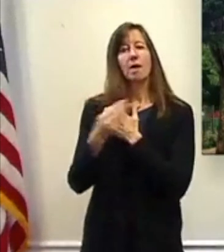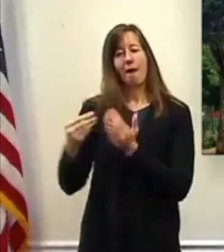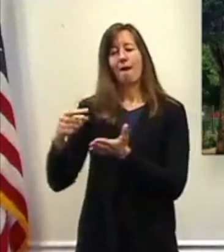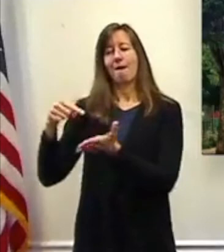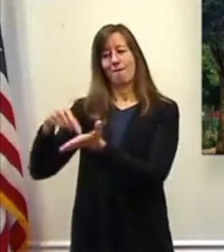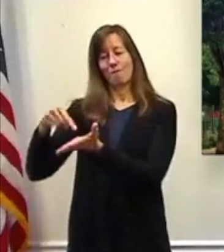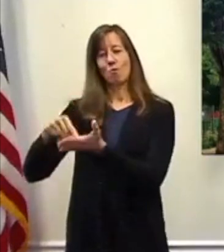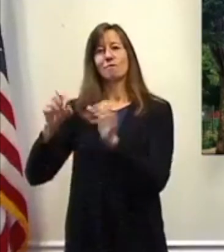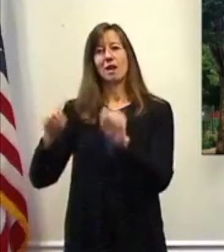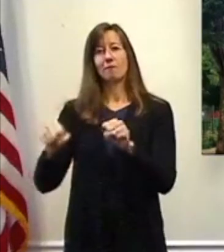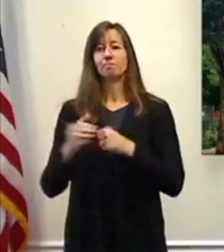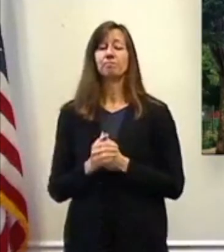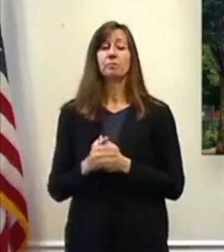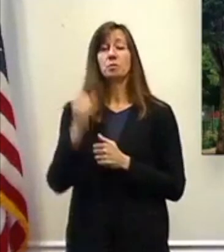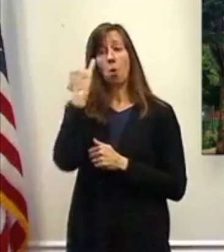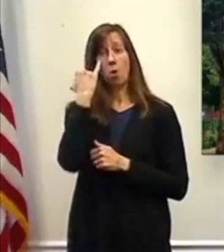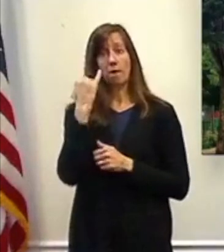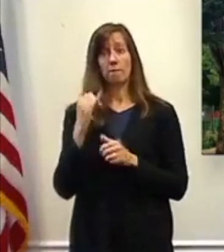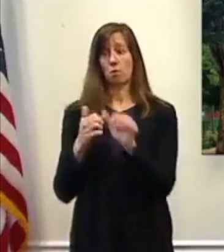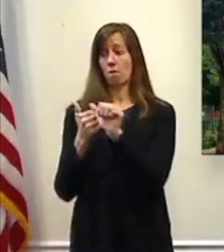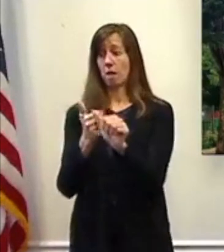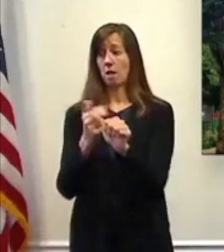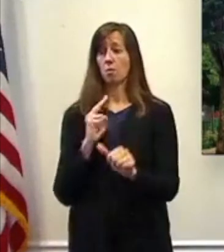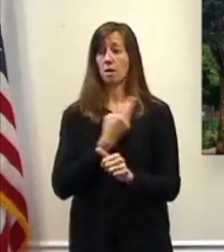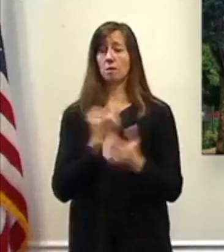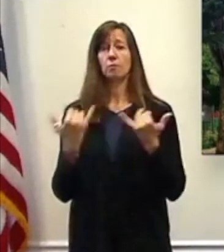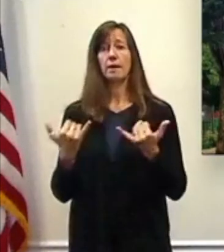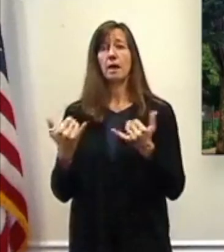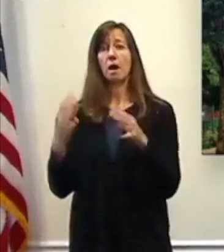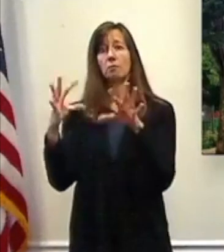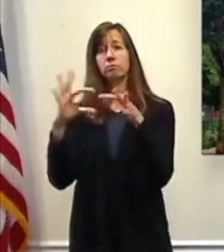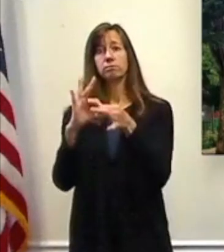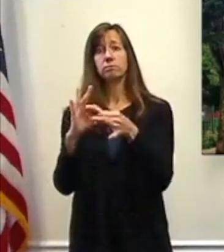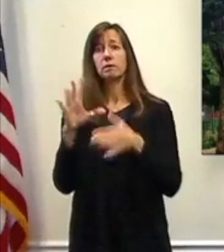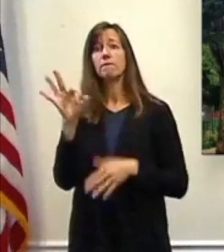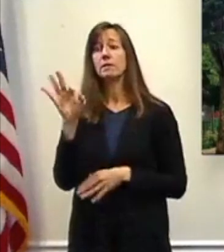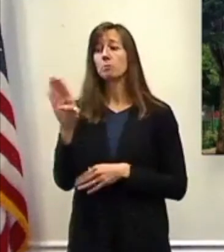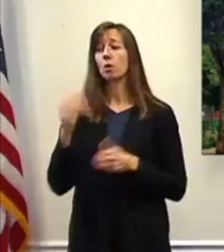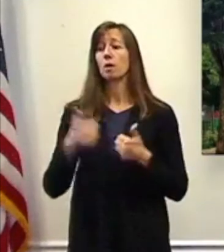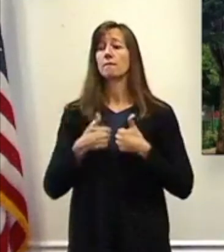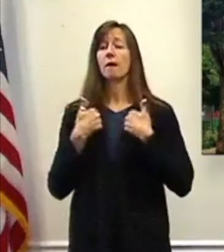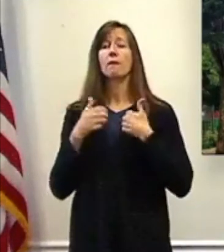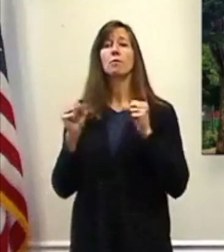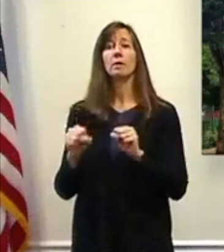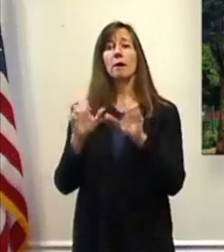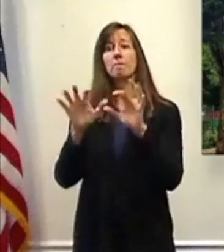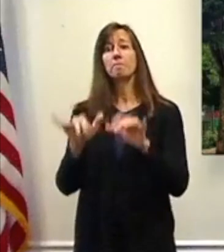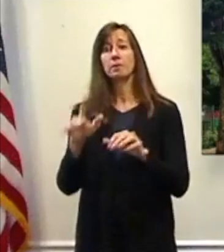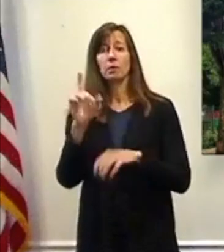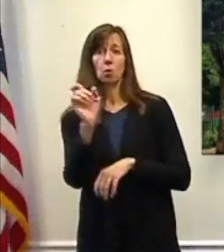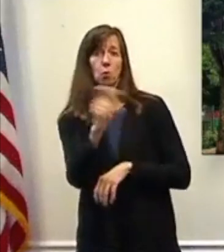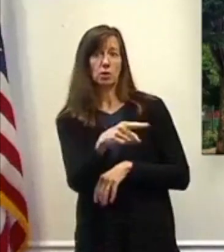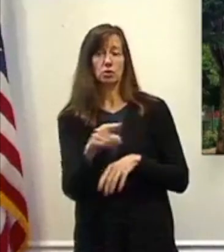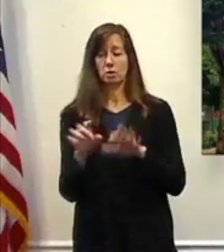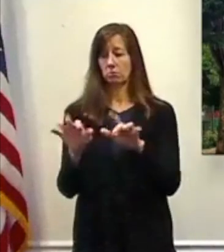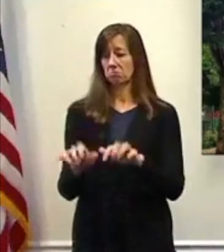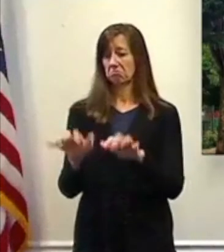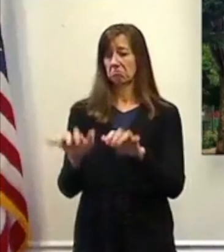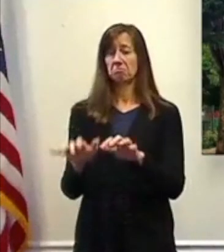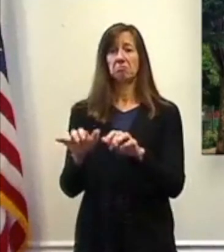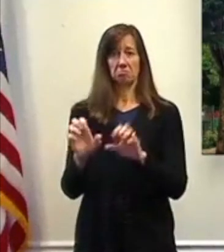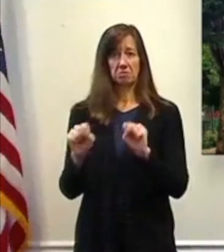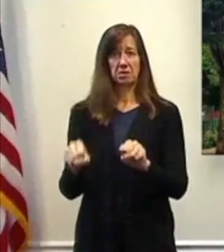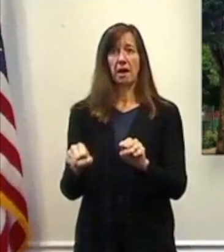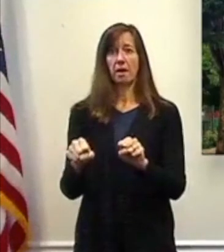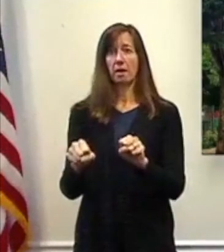about that. Again, if you're following us on Facebook, please write a question in the comments section below the